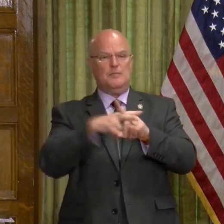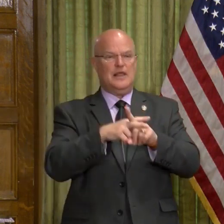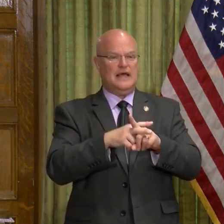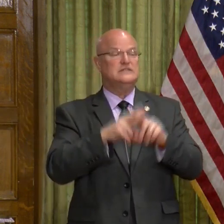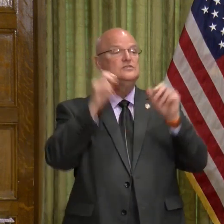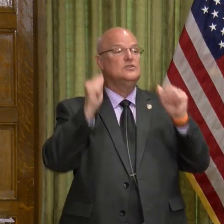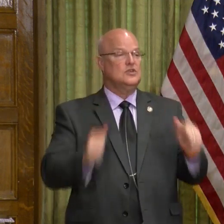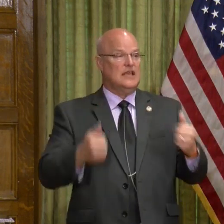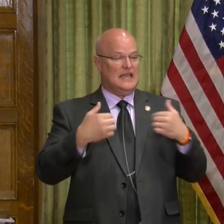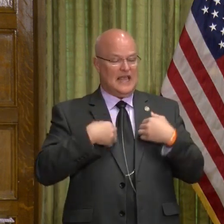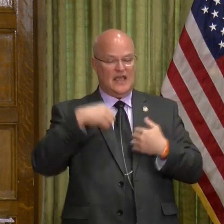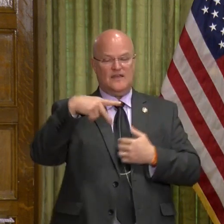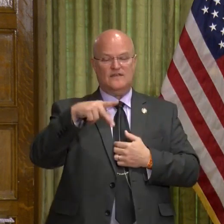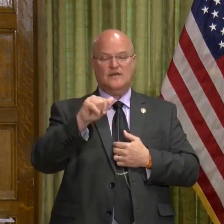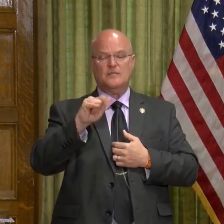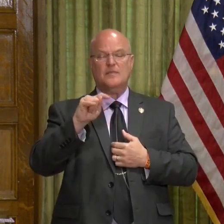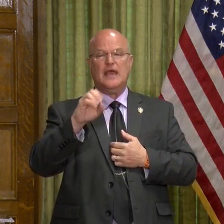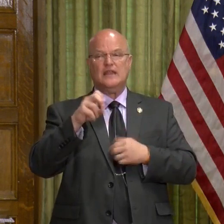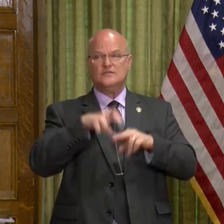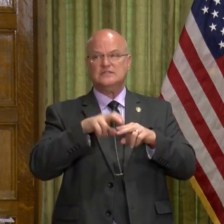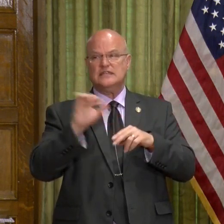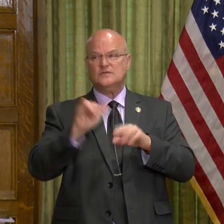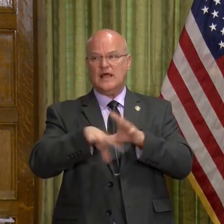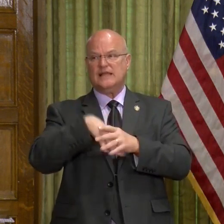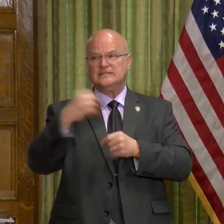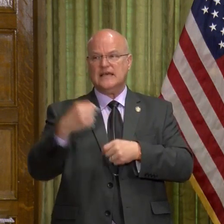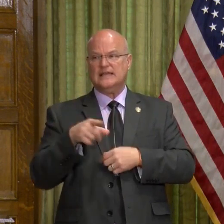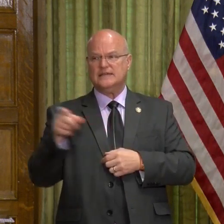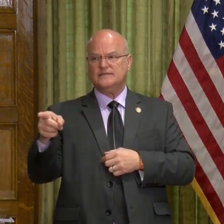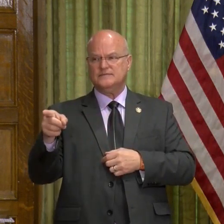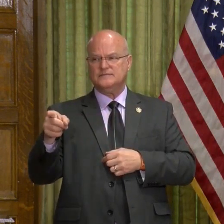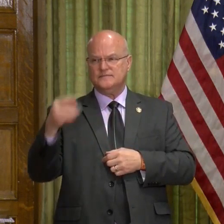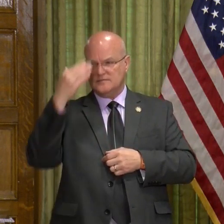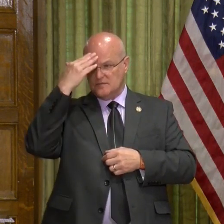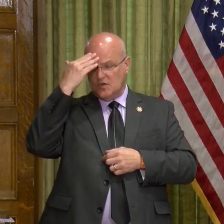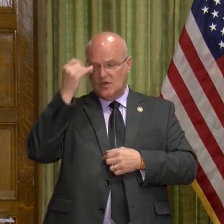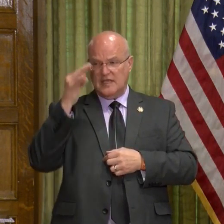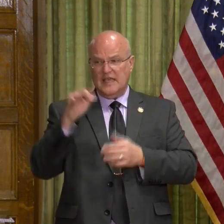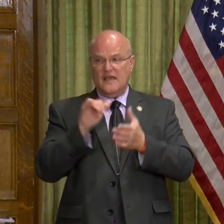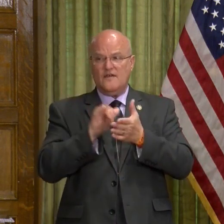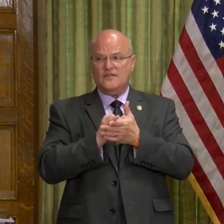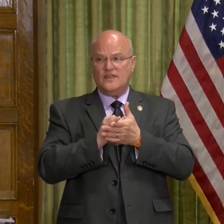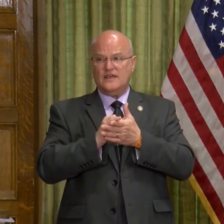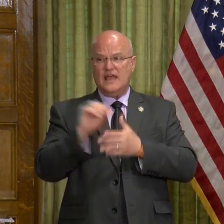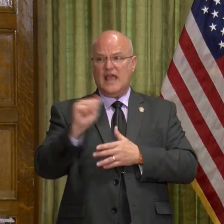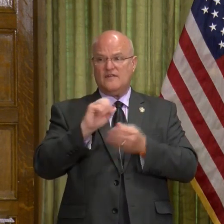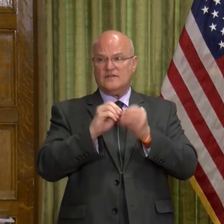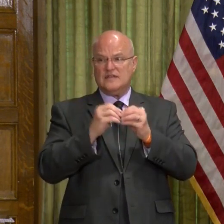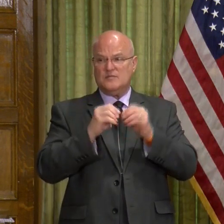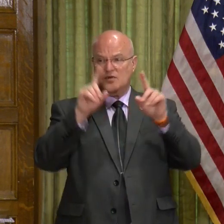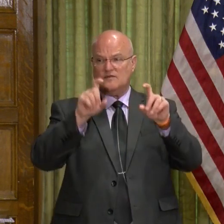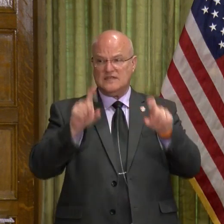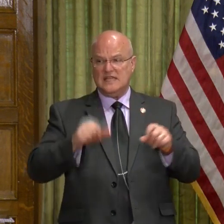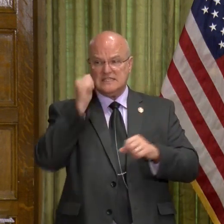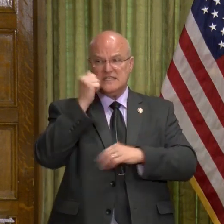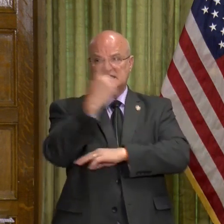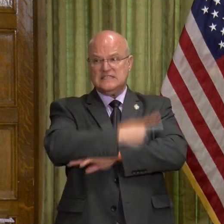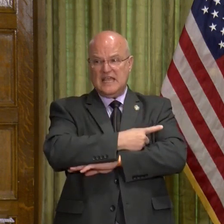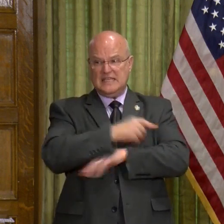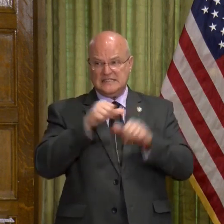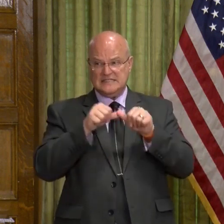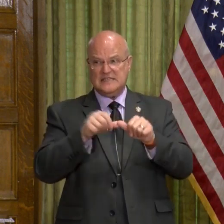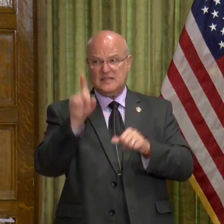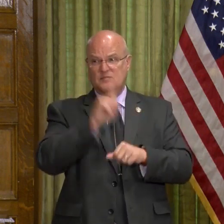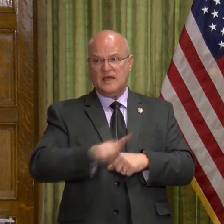You can have patio seating as well. Yes, ma'am. Do you know if the average number of tests each day is